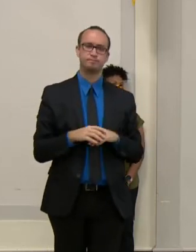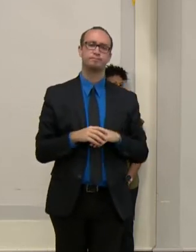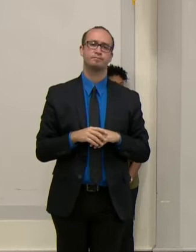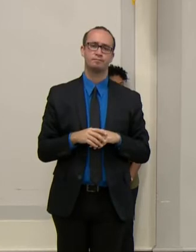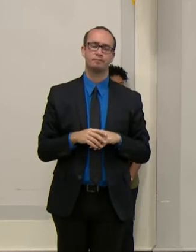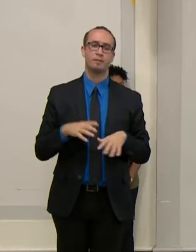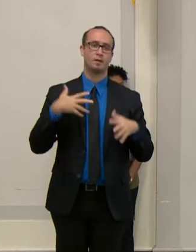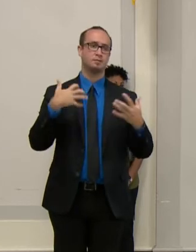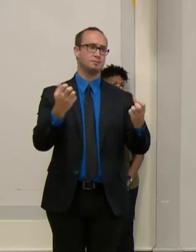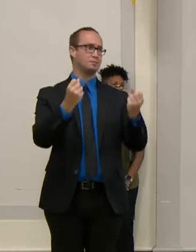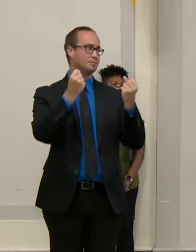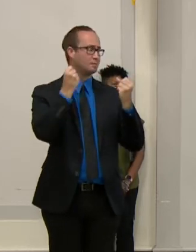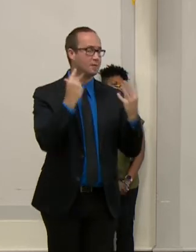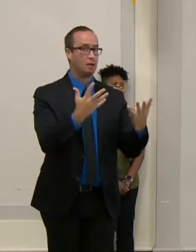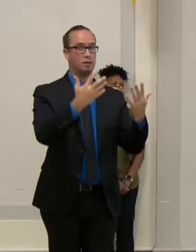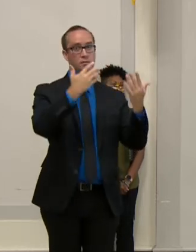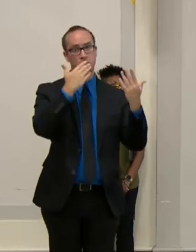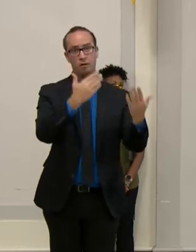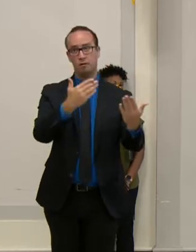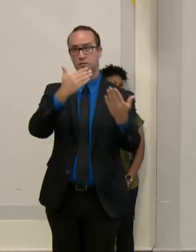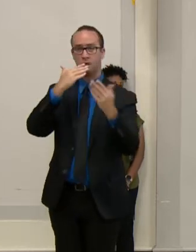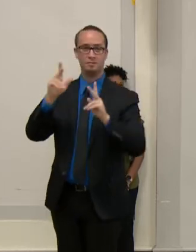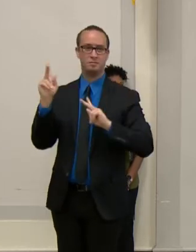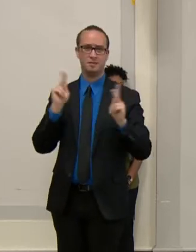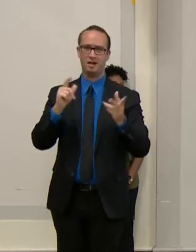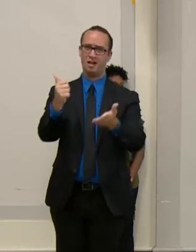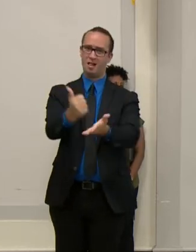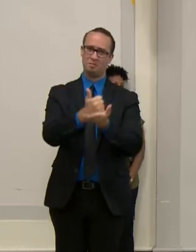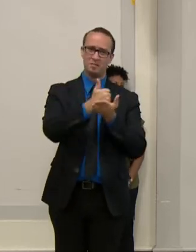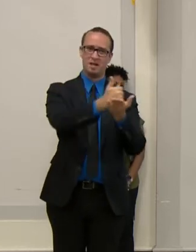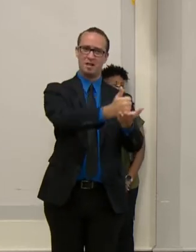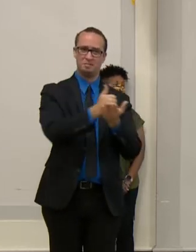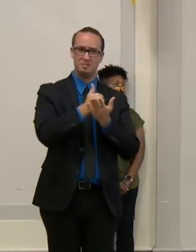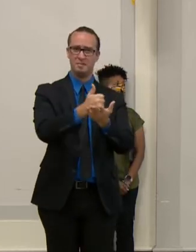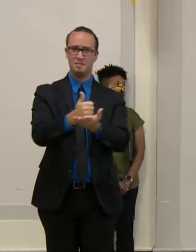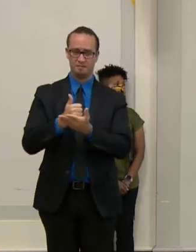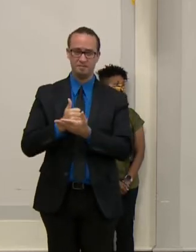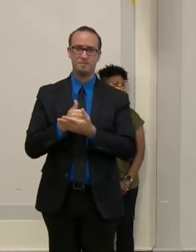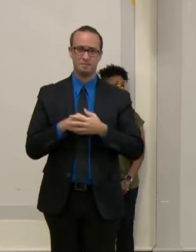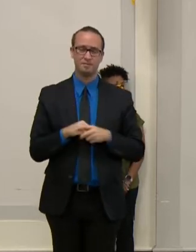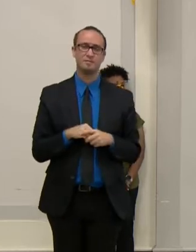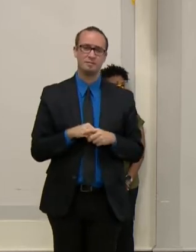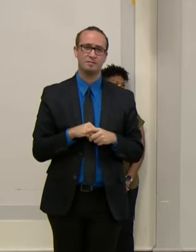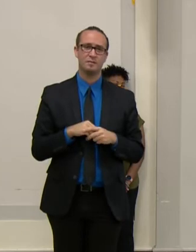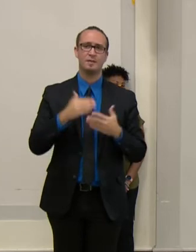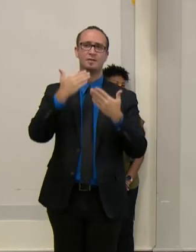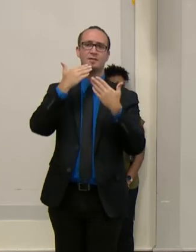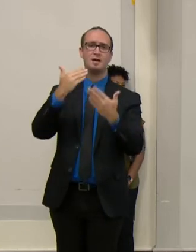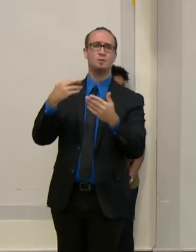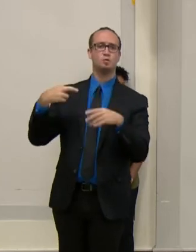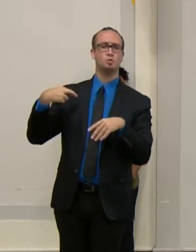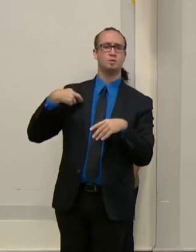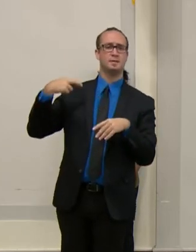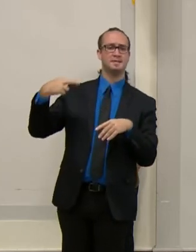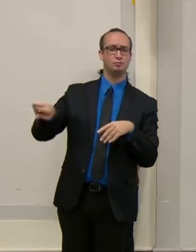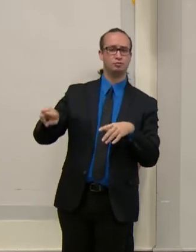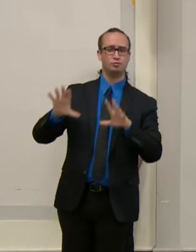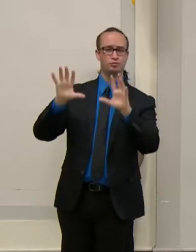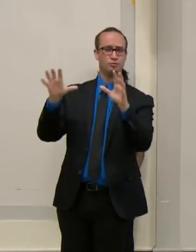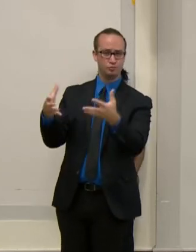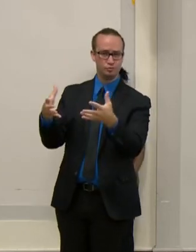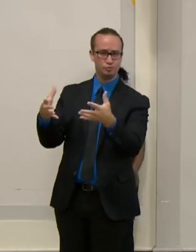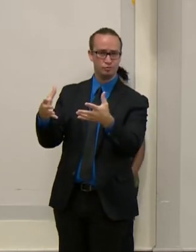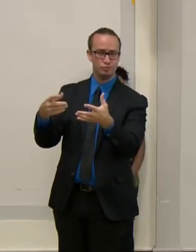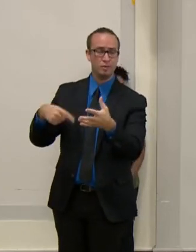difficult process. I want to also give a shout out to our religious institution and fraternity organization. Empowerment Temple had